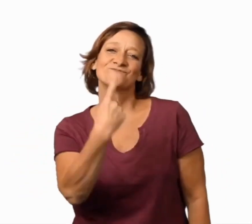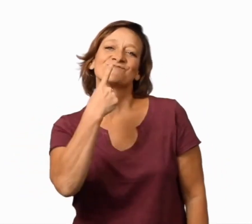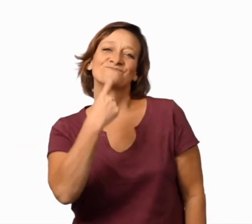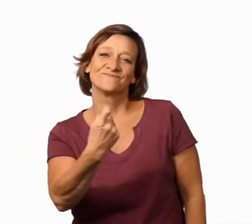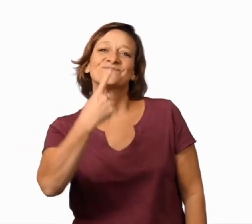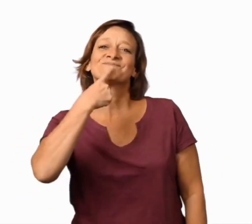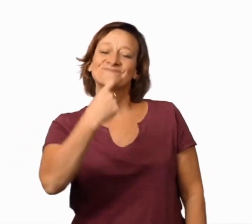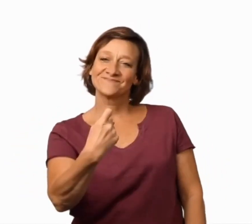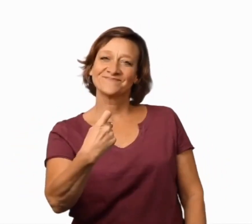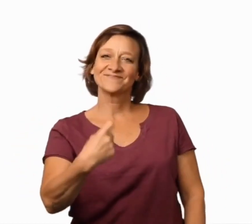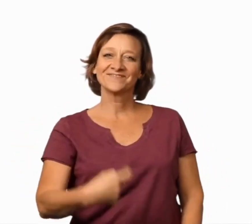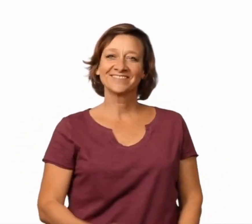red, red, red.